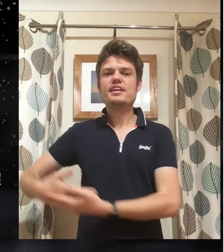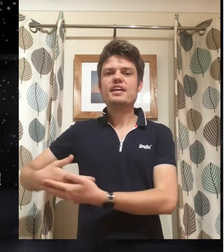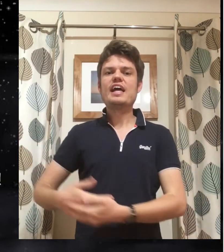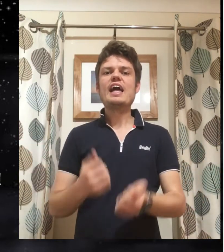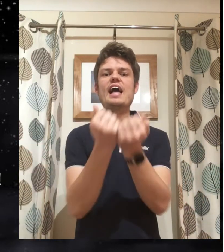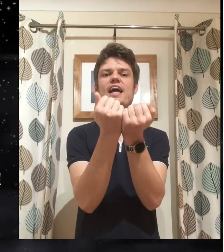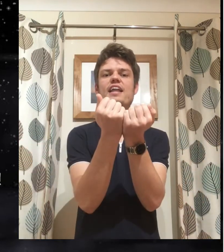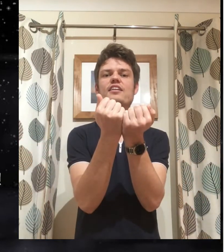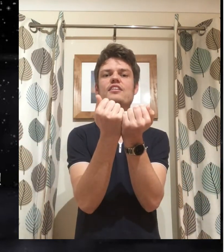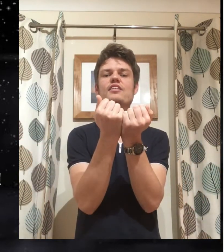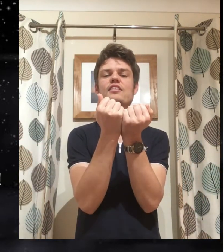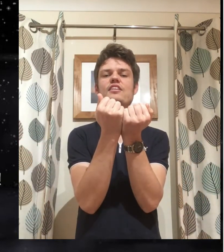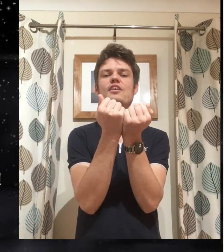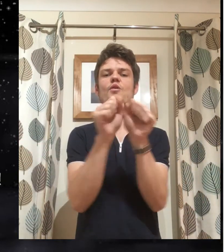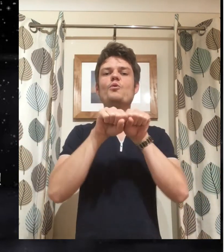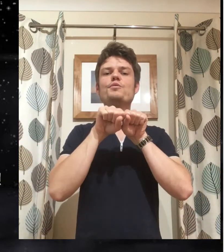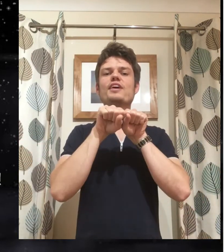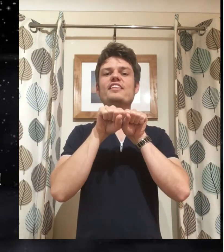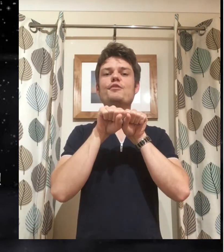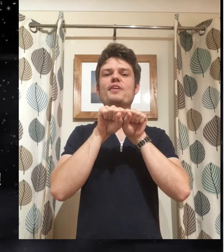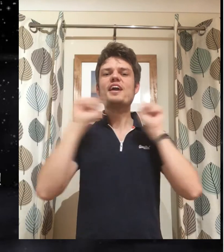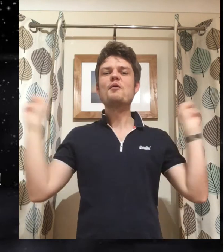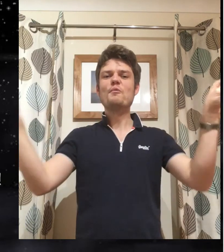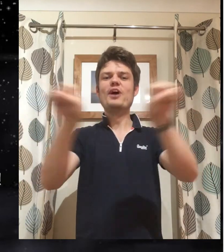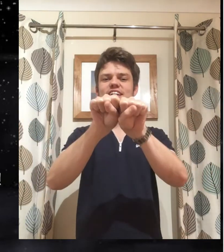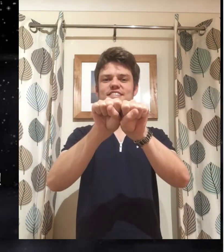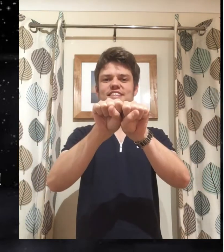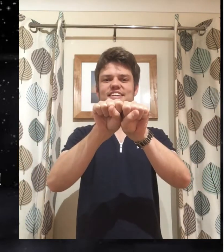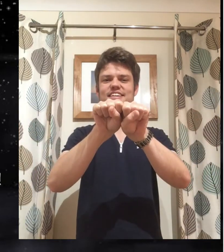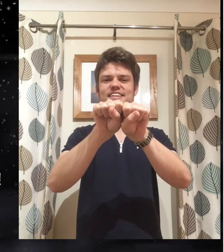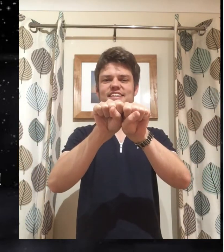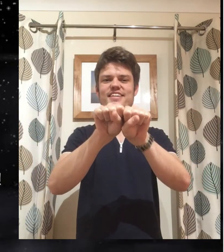and wait